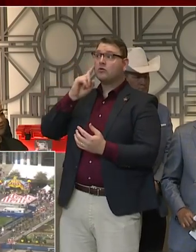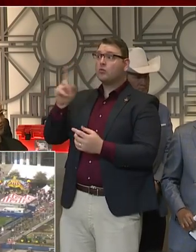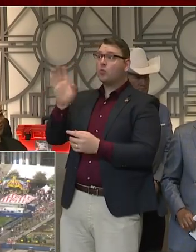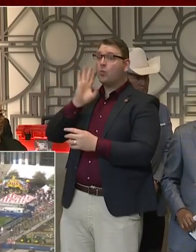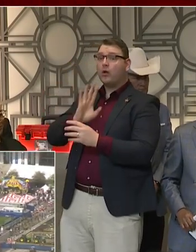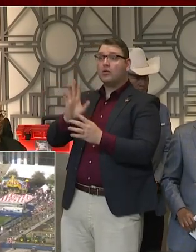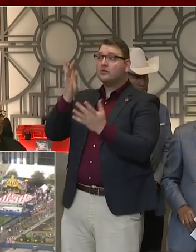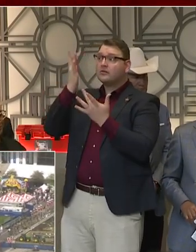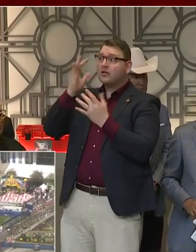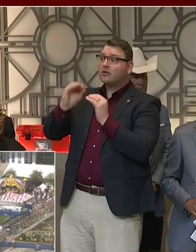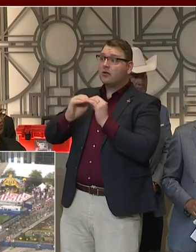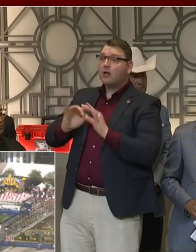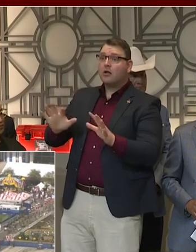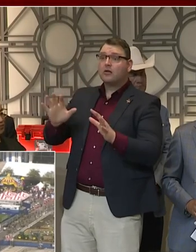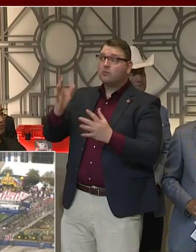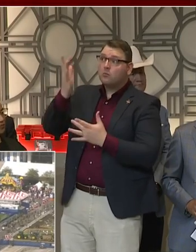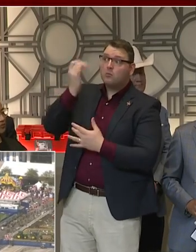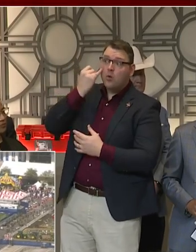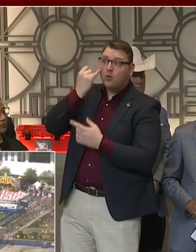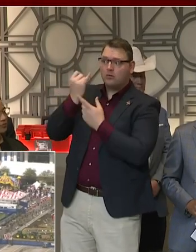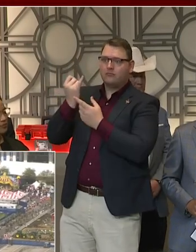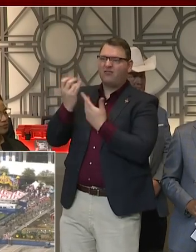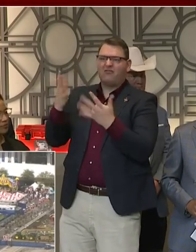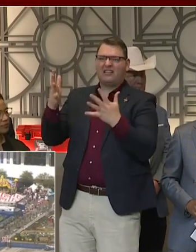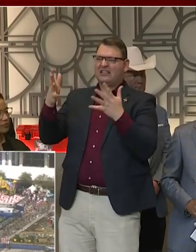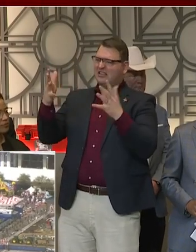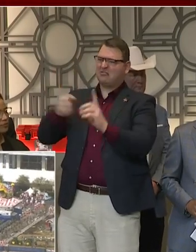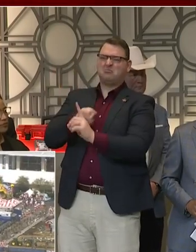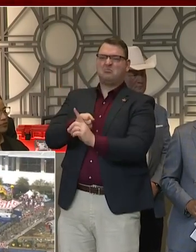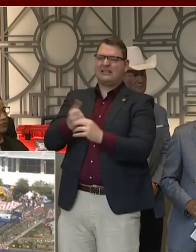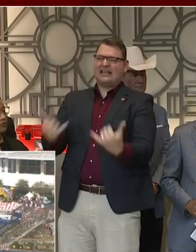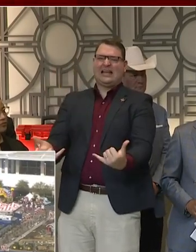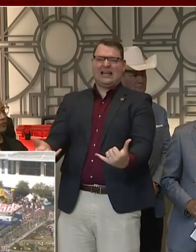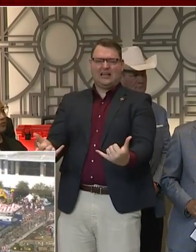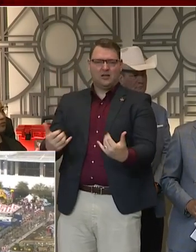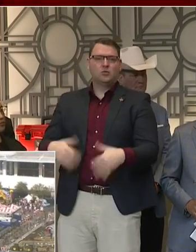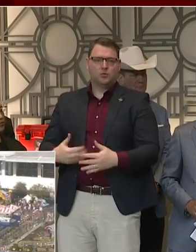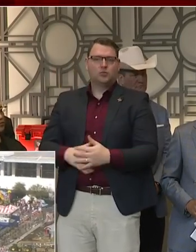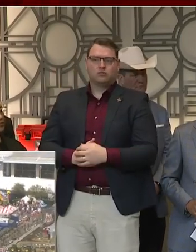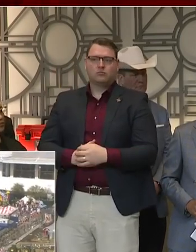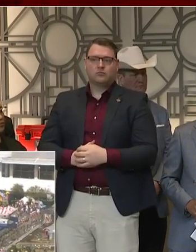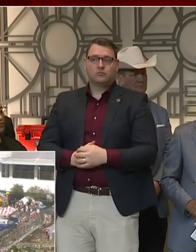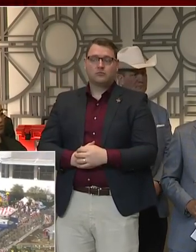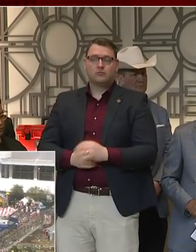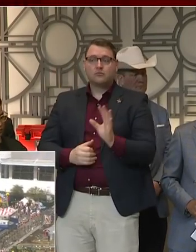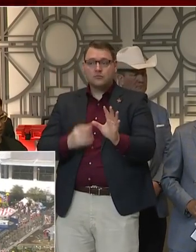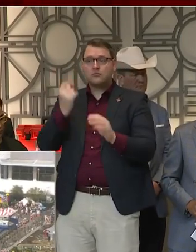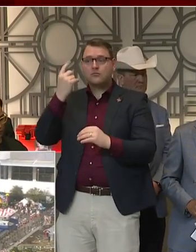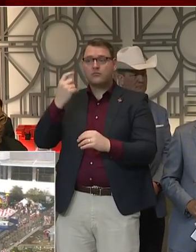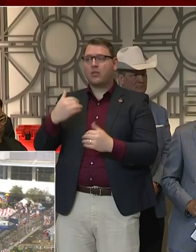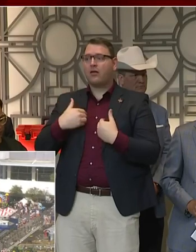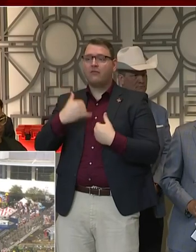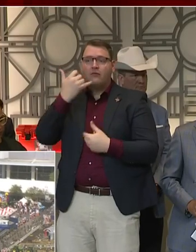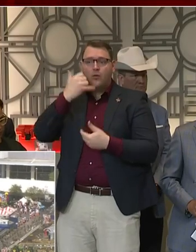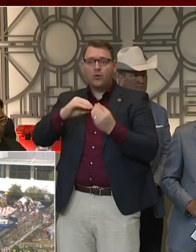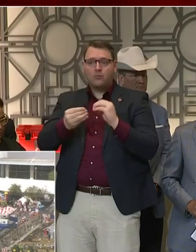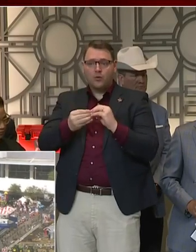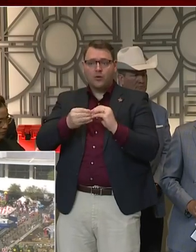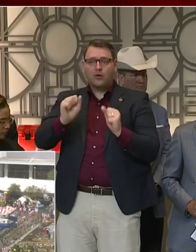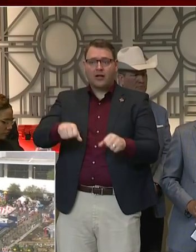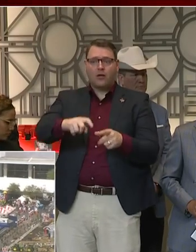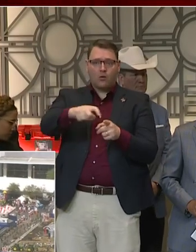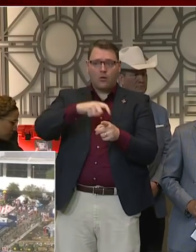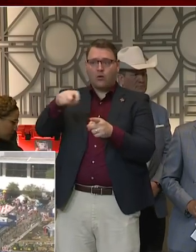that both health departments have set up hotlines for information. There's information that's available at Harris County Public